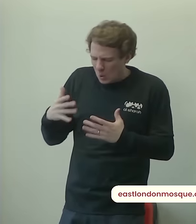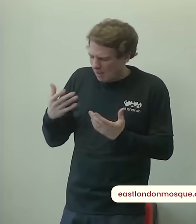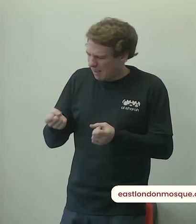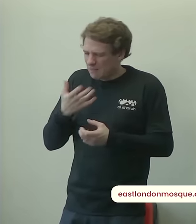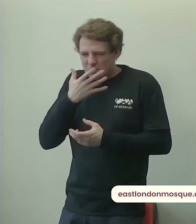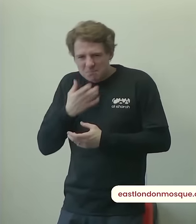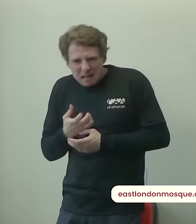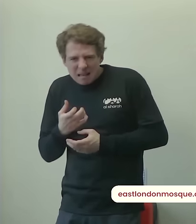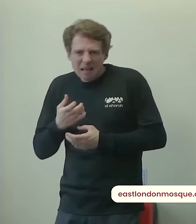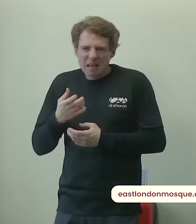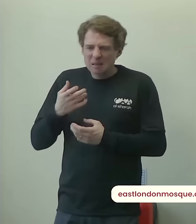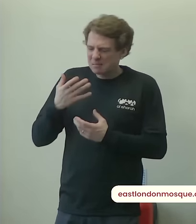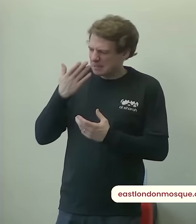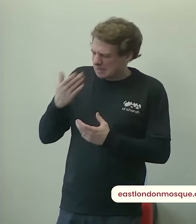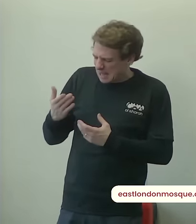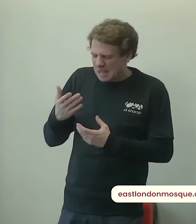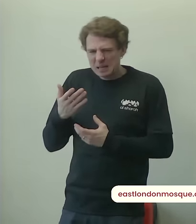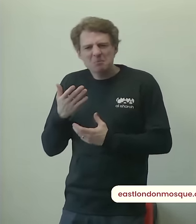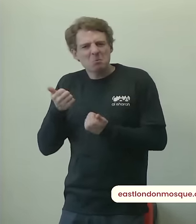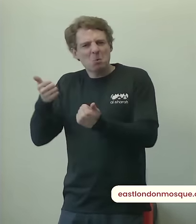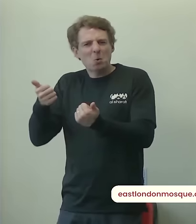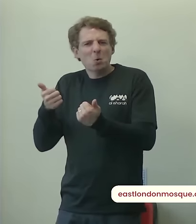amongst us without knowing allah alone knows